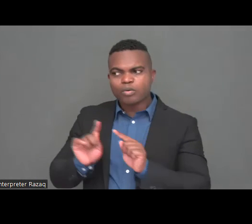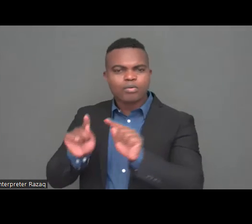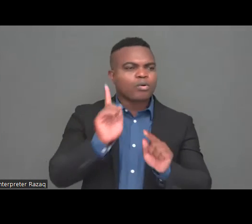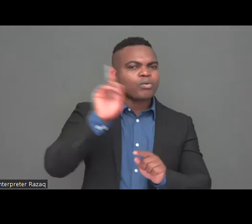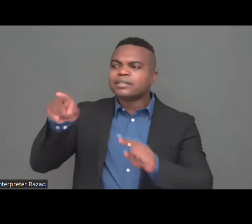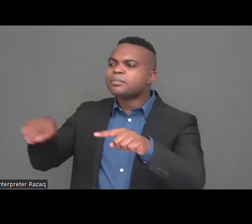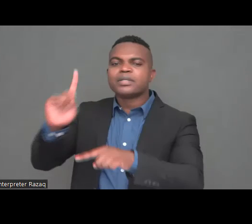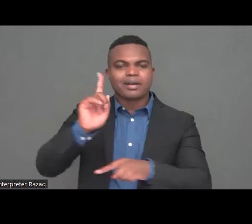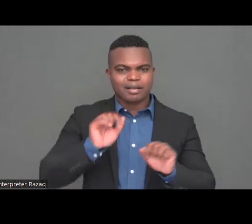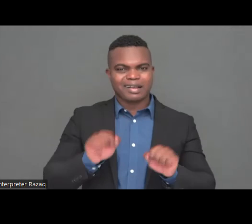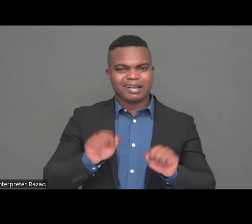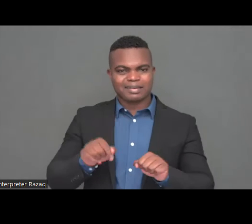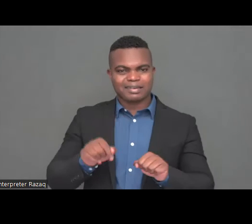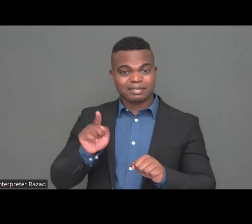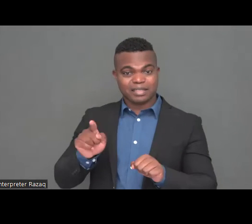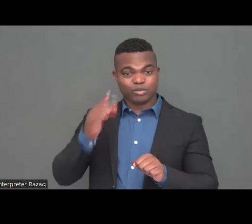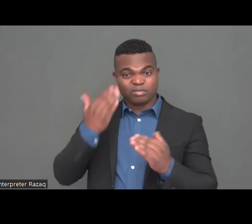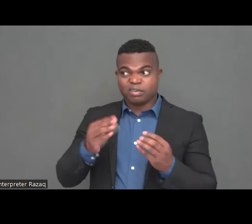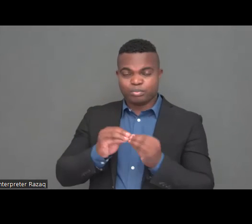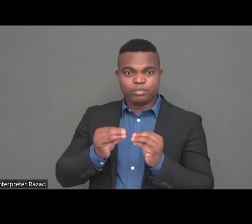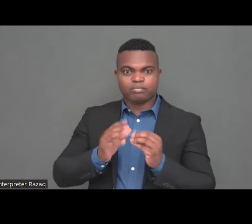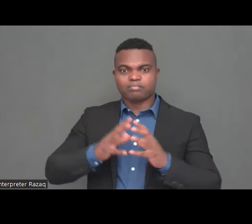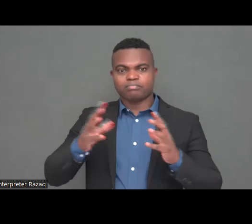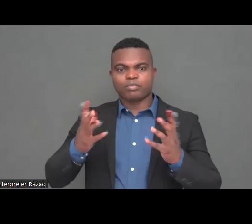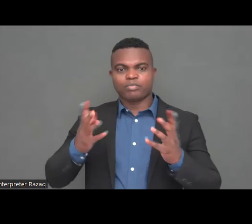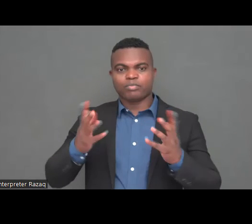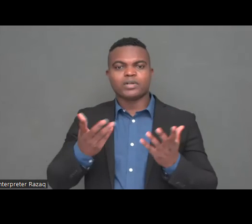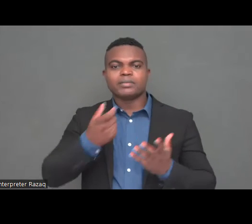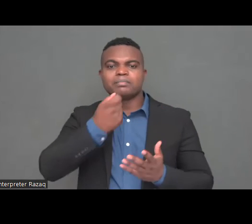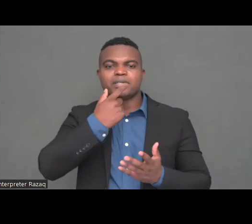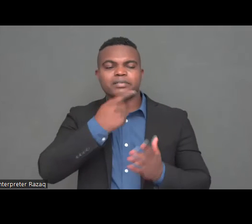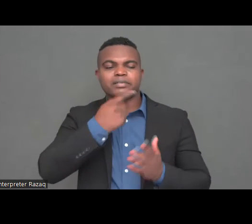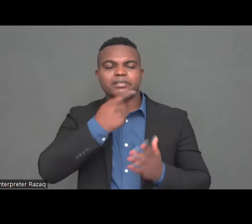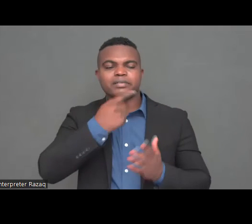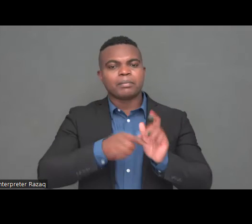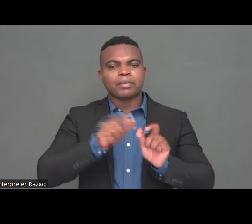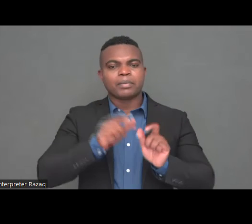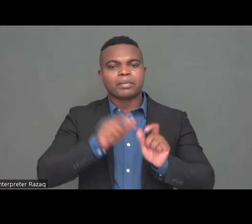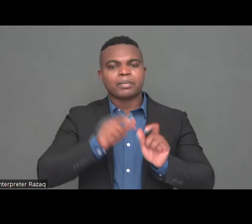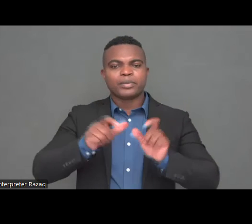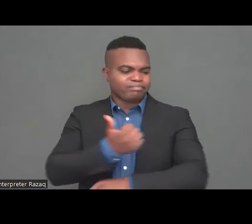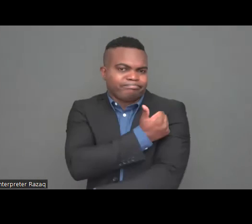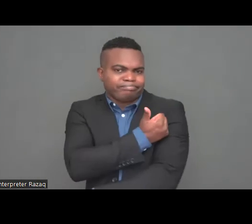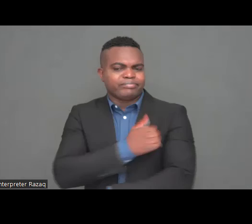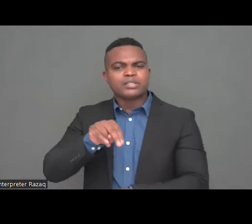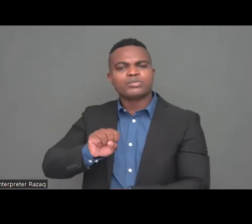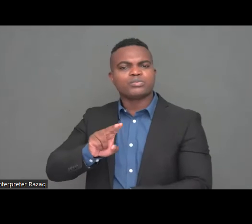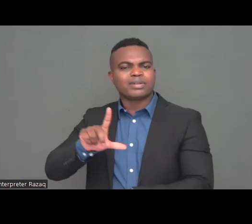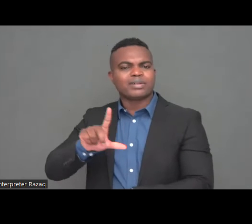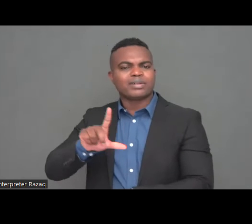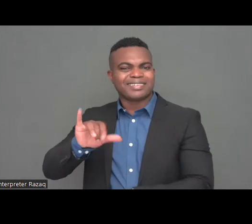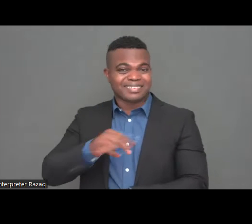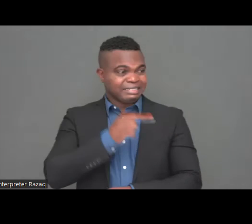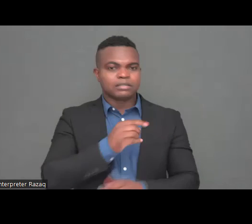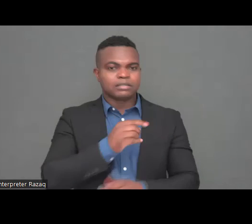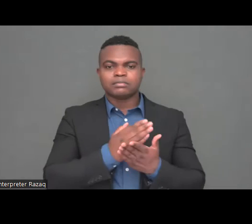dialysis because people who have kidney problem can't do that and it is part